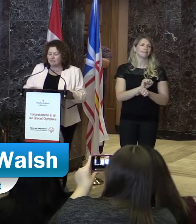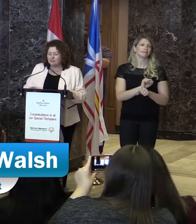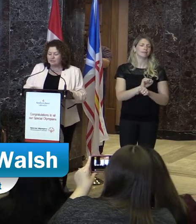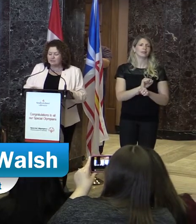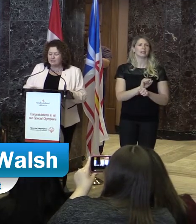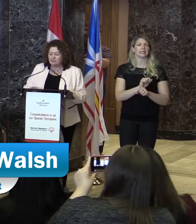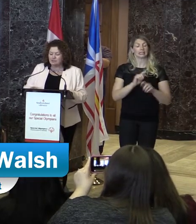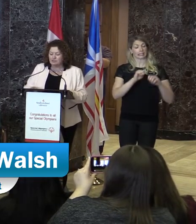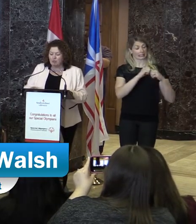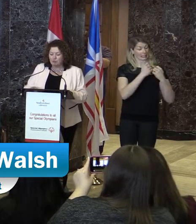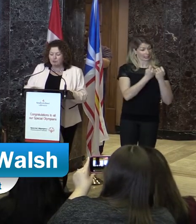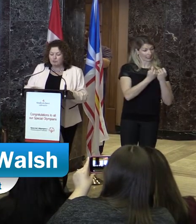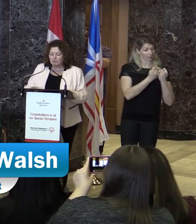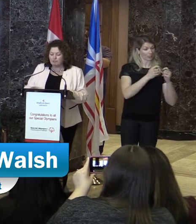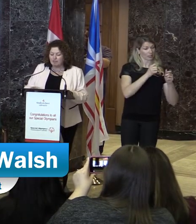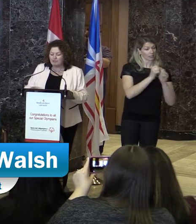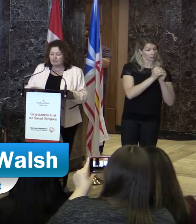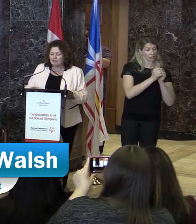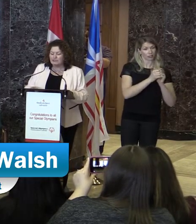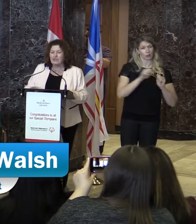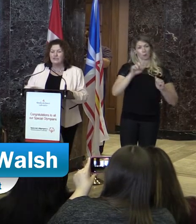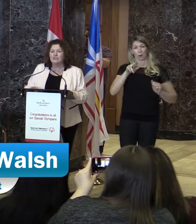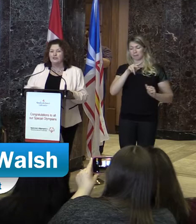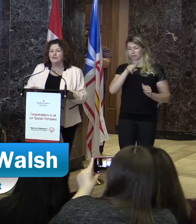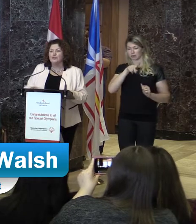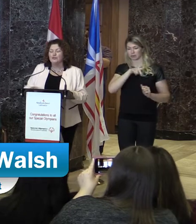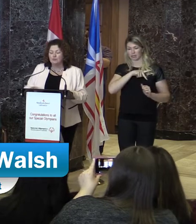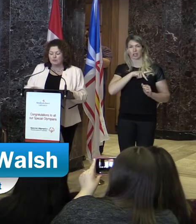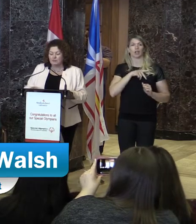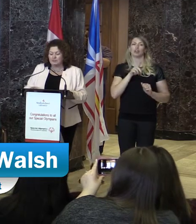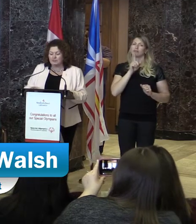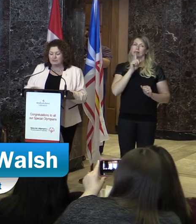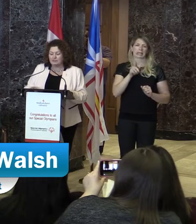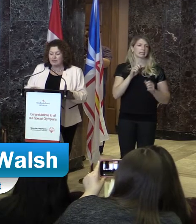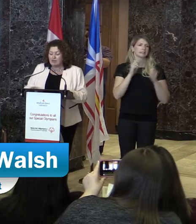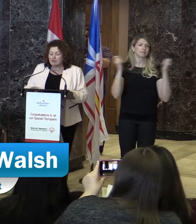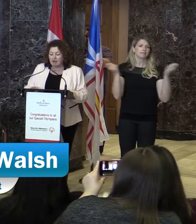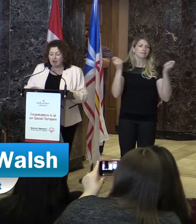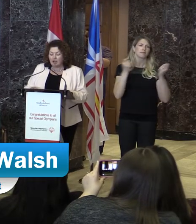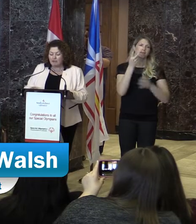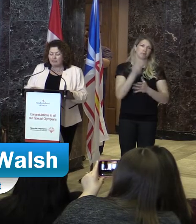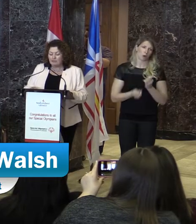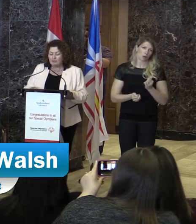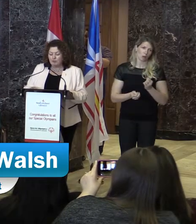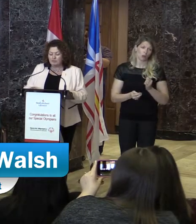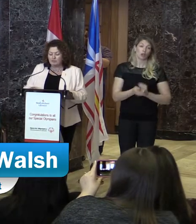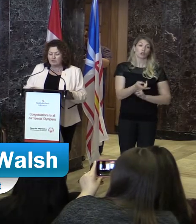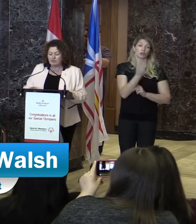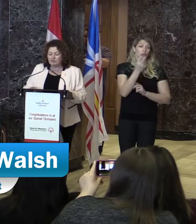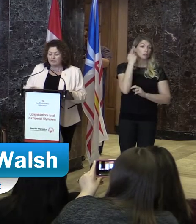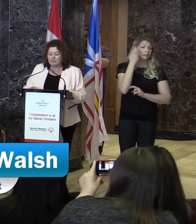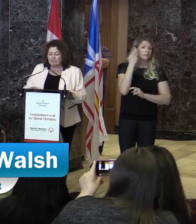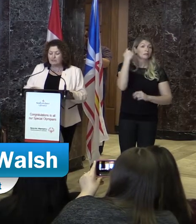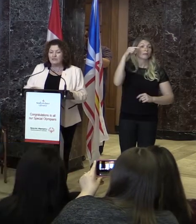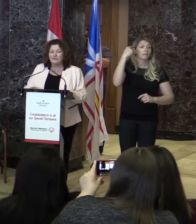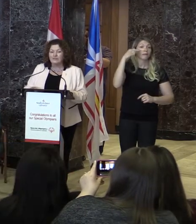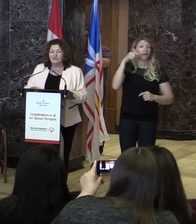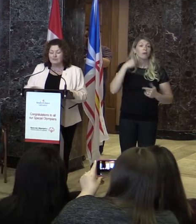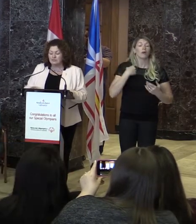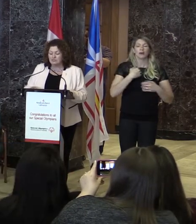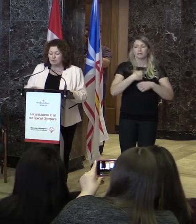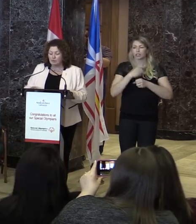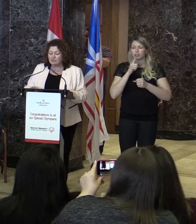accomplishments such as those we are celebrating today serve two purposes. They highlight the importance of our continued